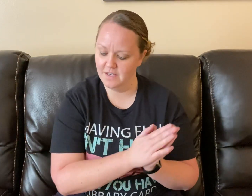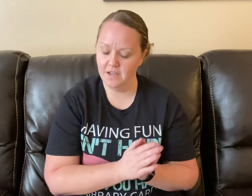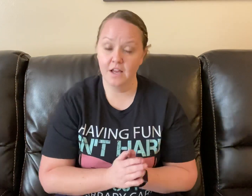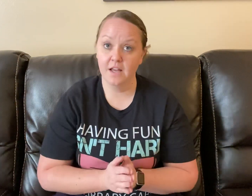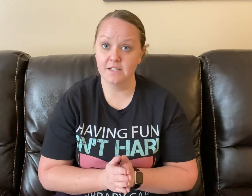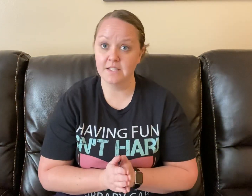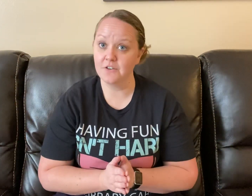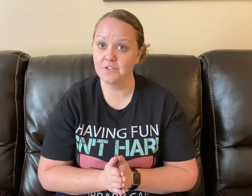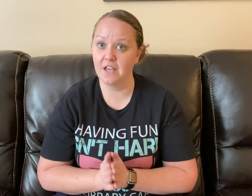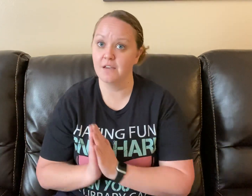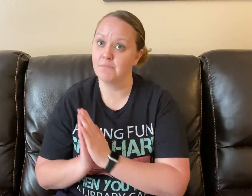Dinner time.